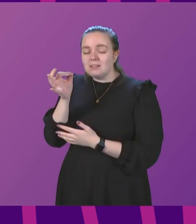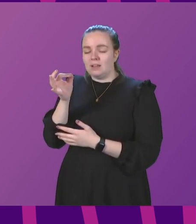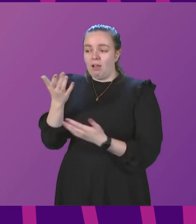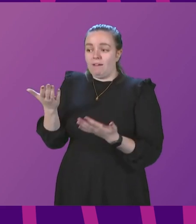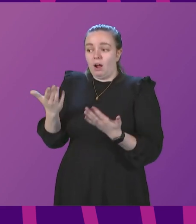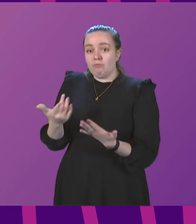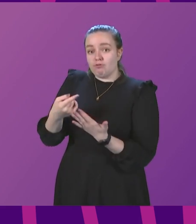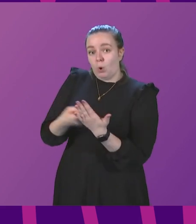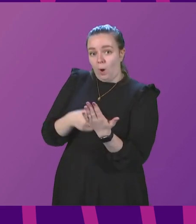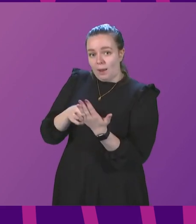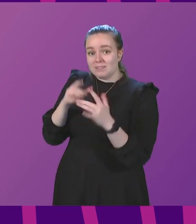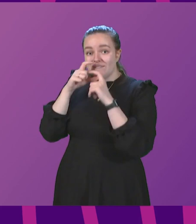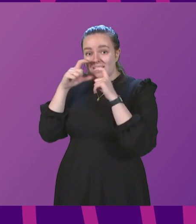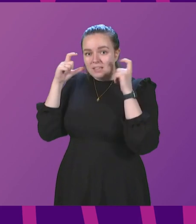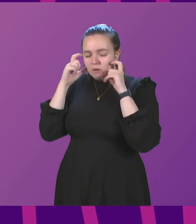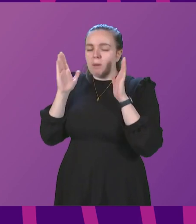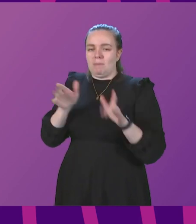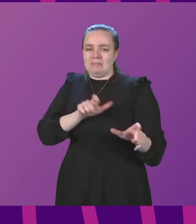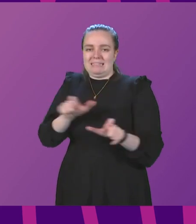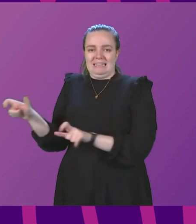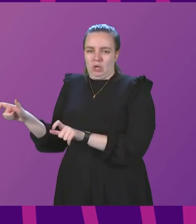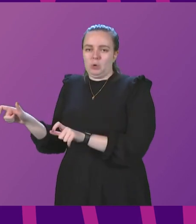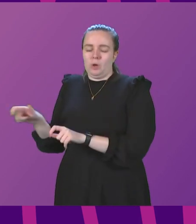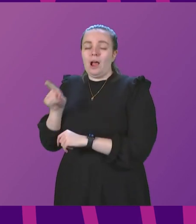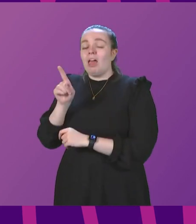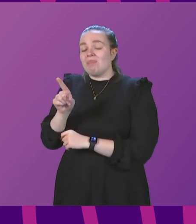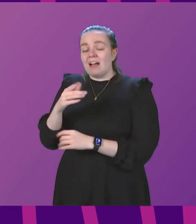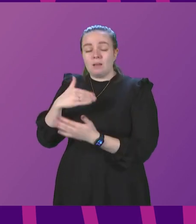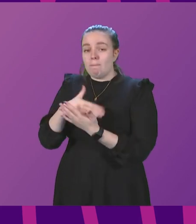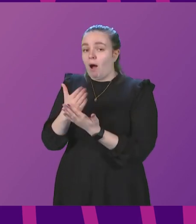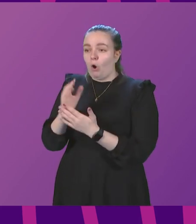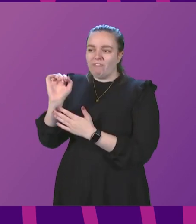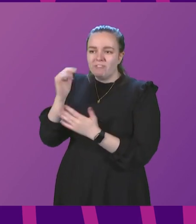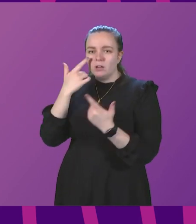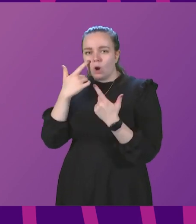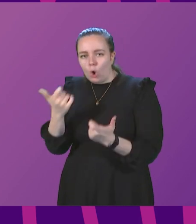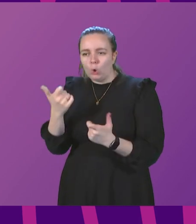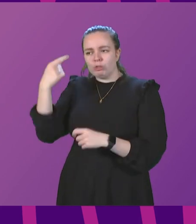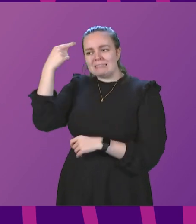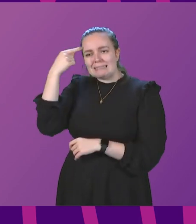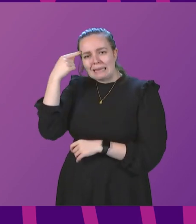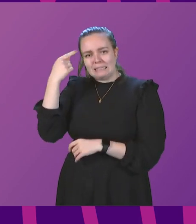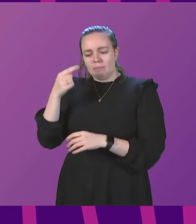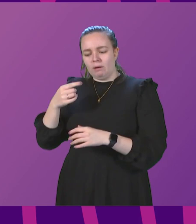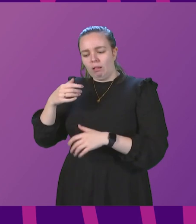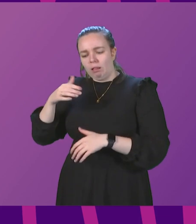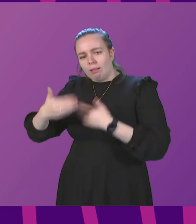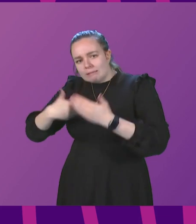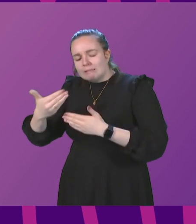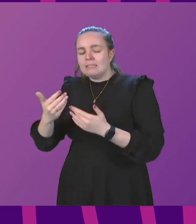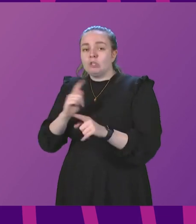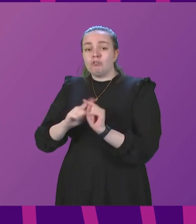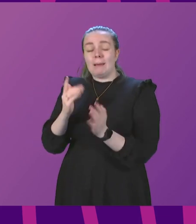current requirements around face coverings to be continued. And that is part of just that cautious, sensible approach to make sure that in